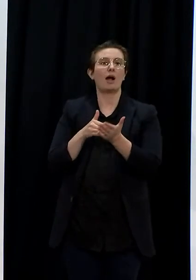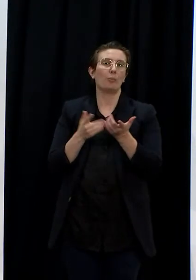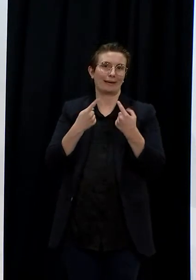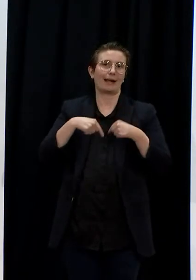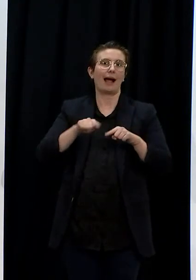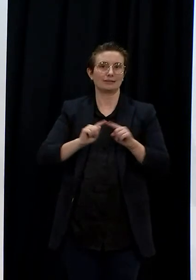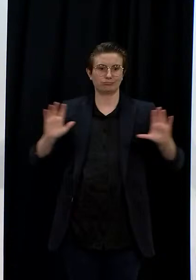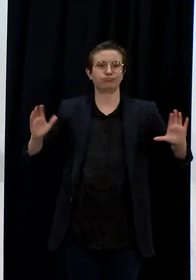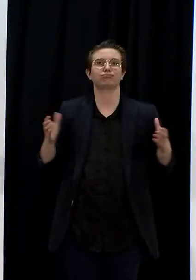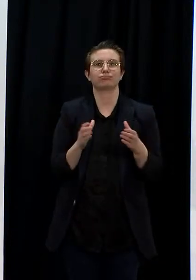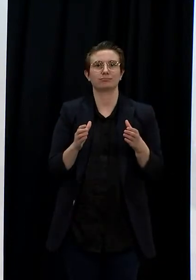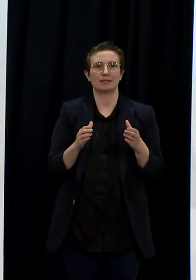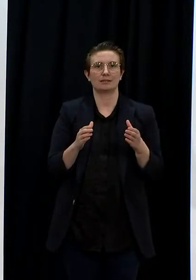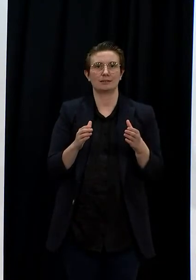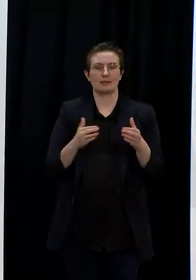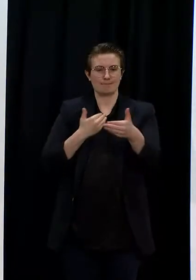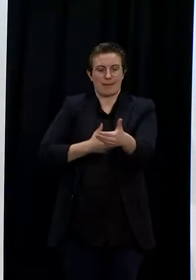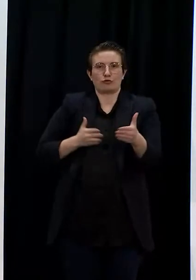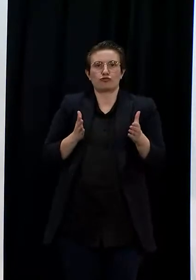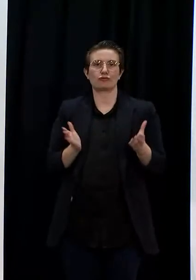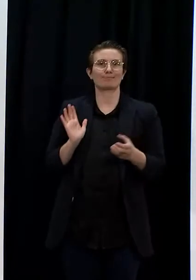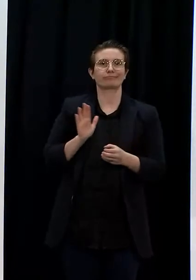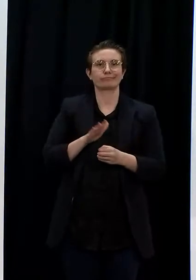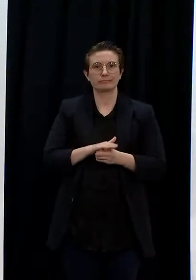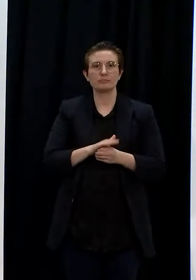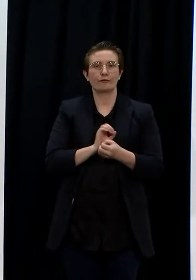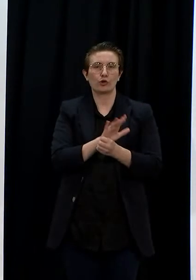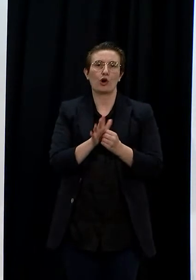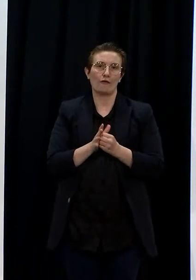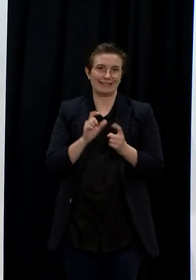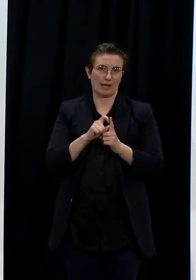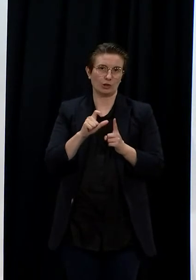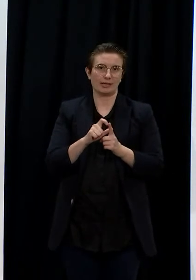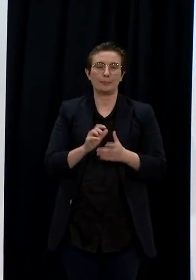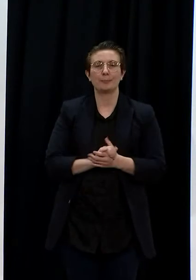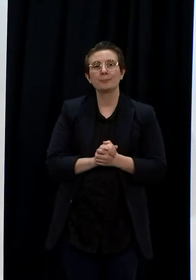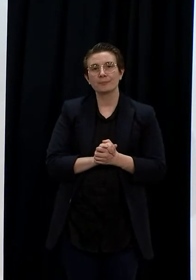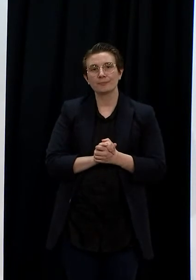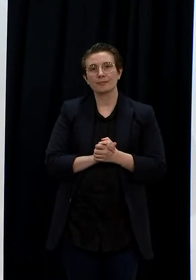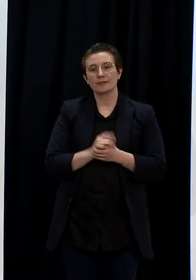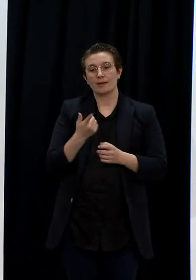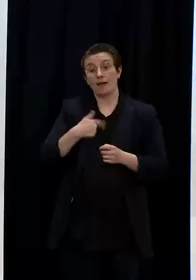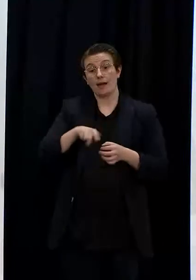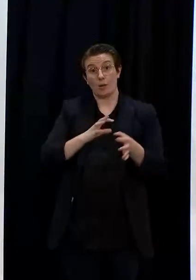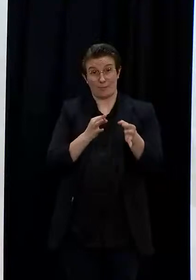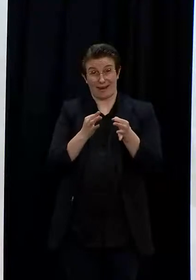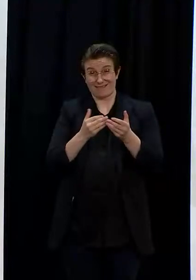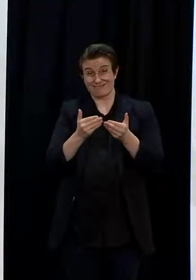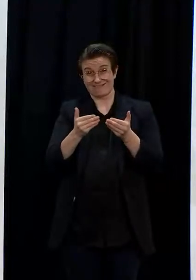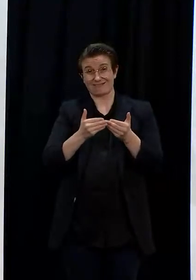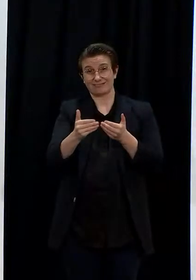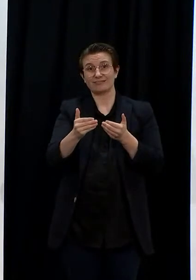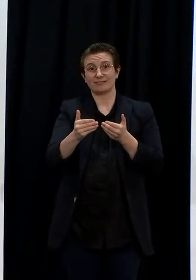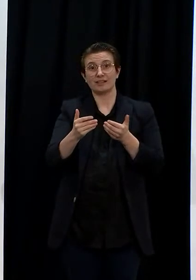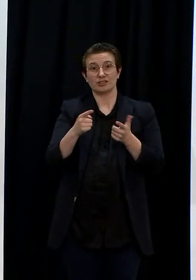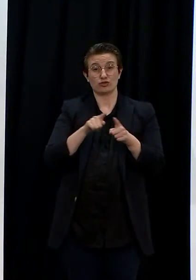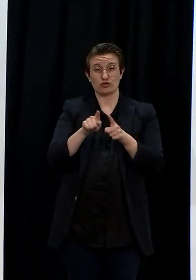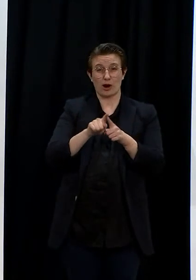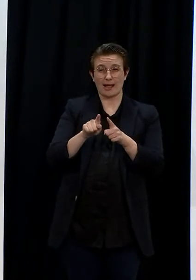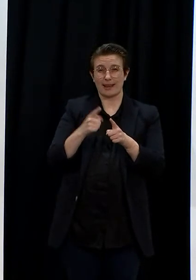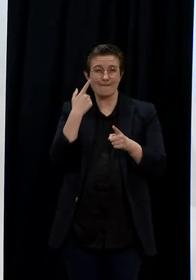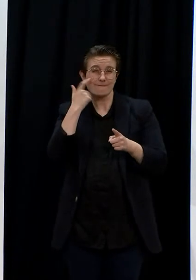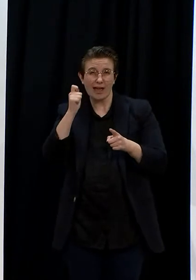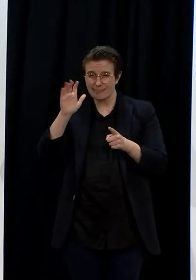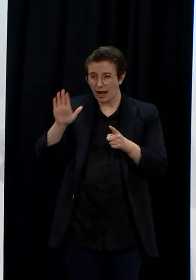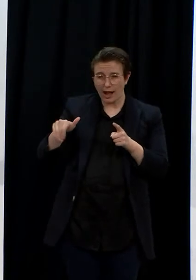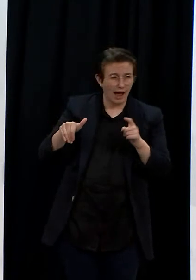exponential spread of Delta, there's clear evidence that our plan is making a difference to extinguish those last chains of transmission so